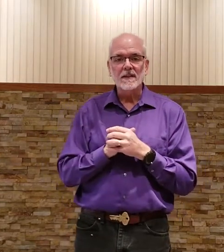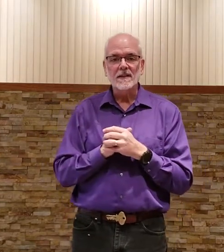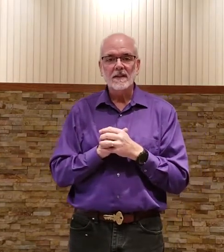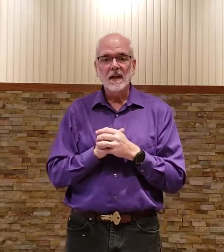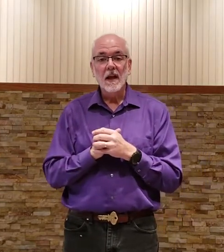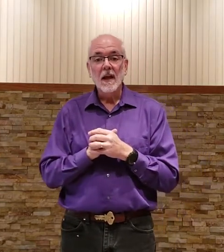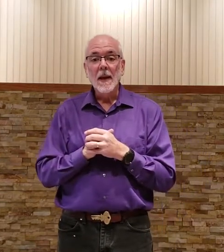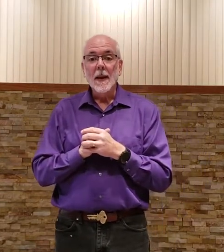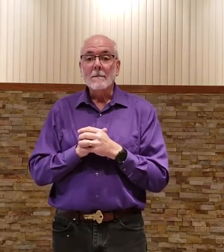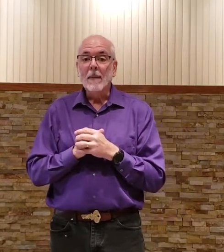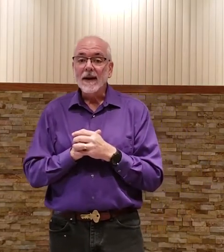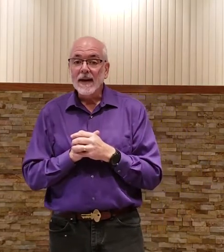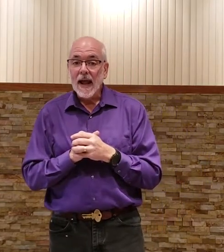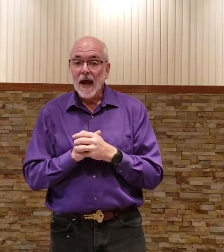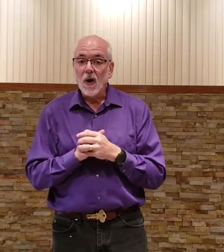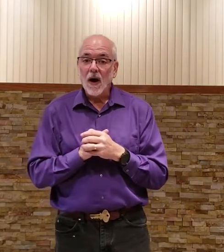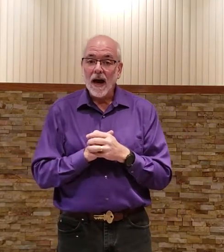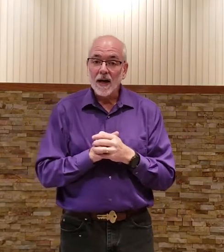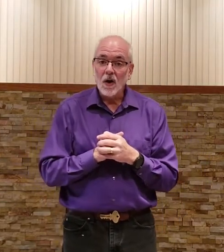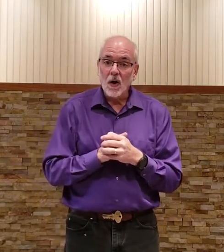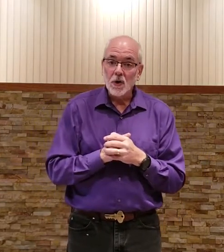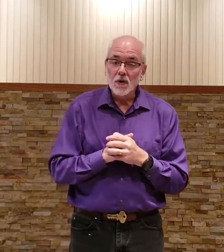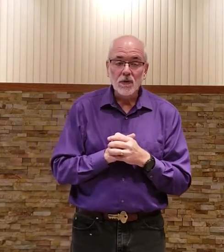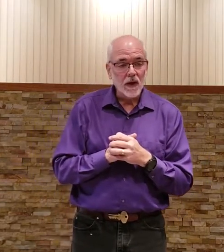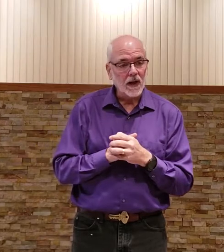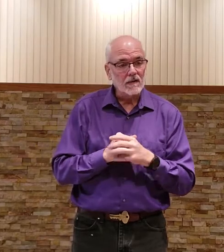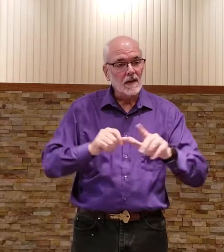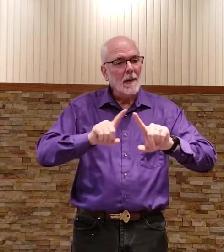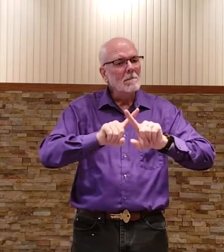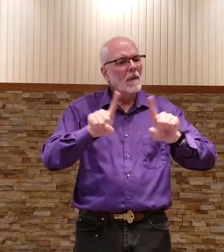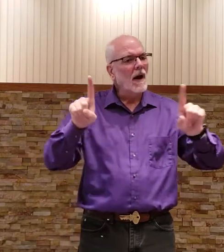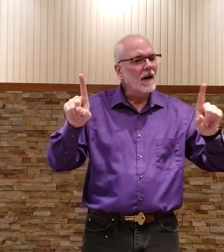but now i call you friends but